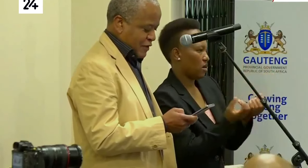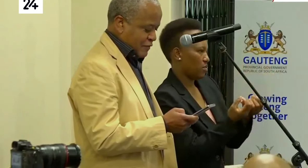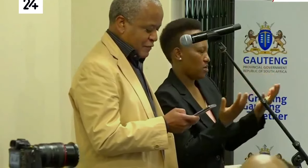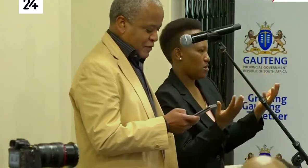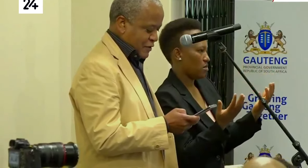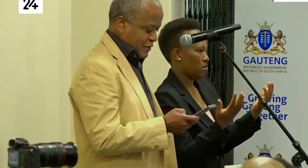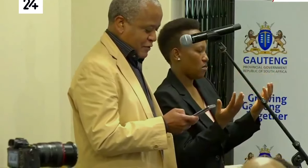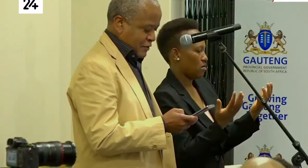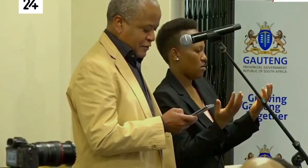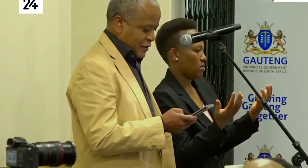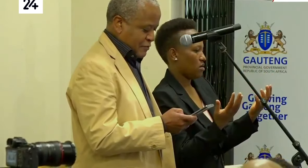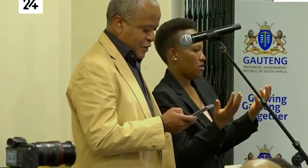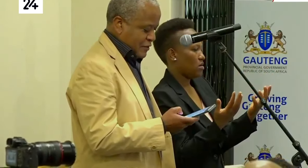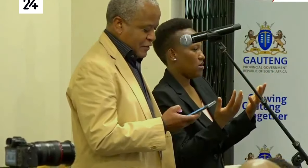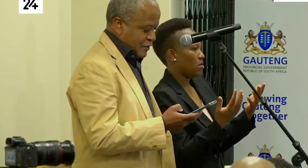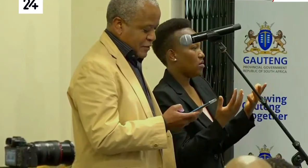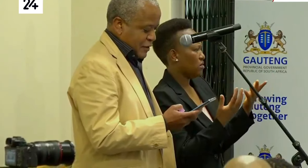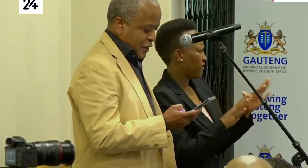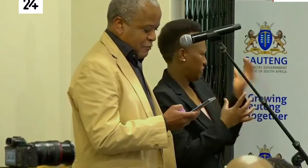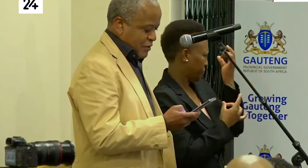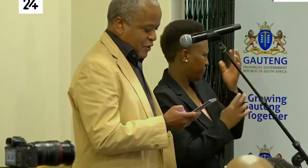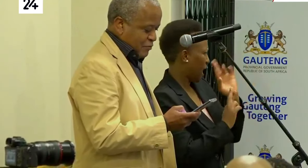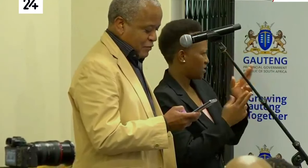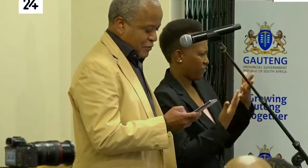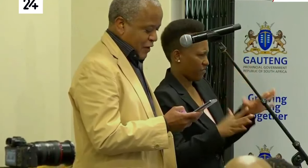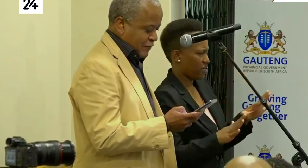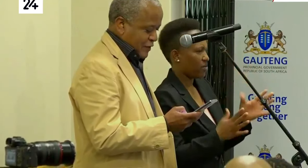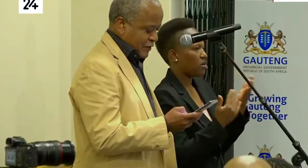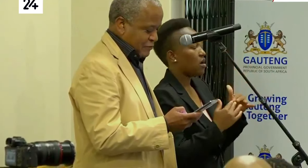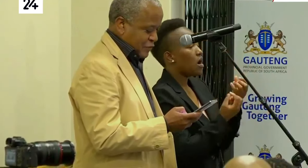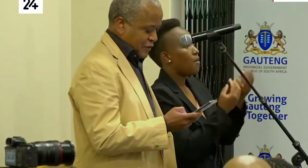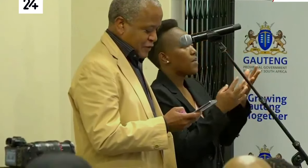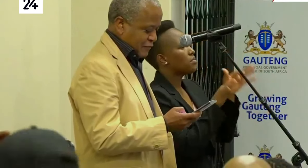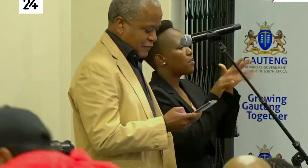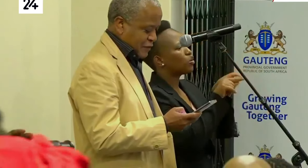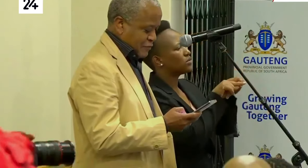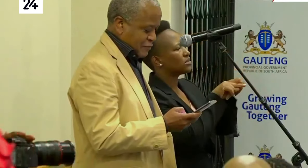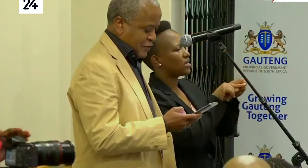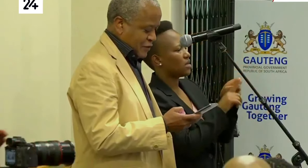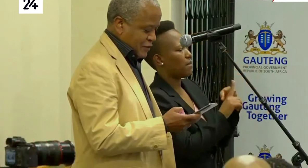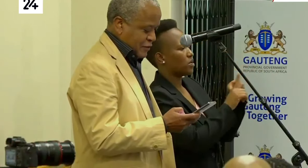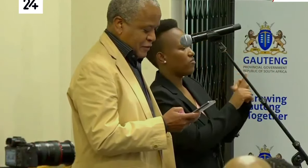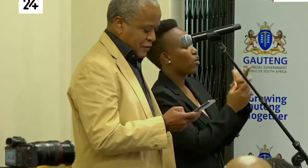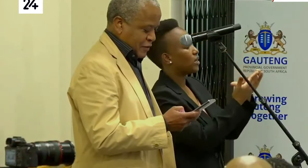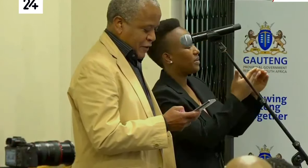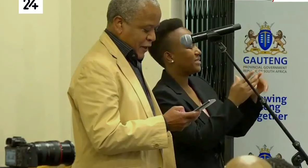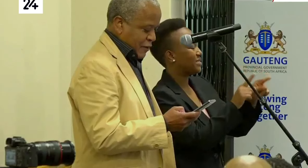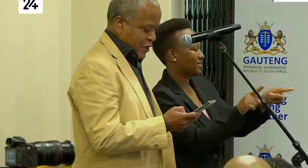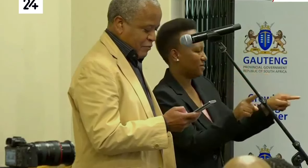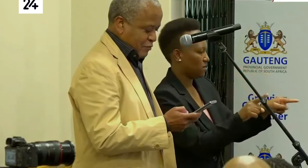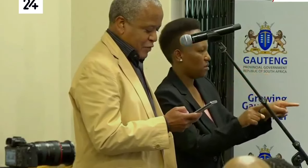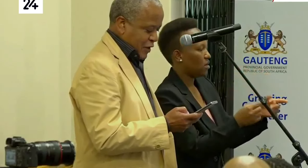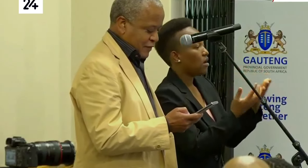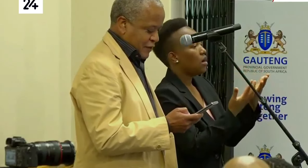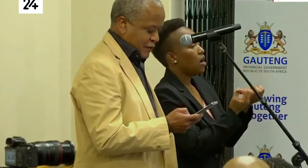provided for in the statement. How many people have tested positive in communities? How